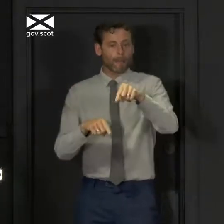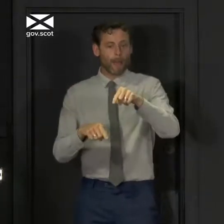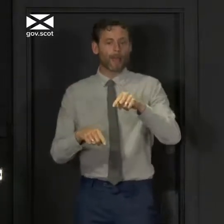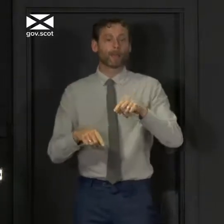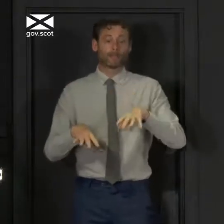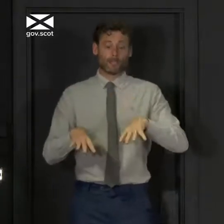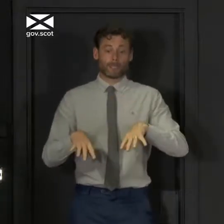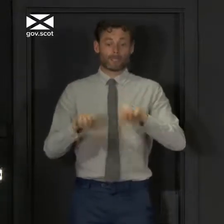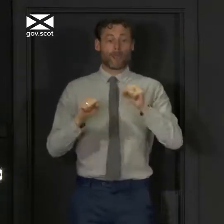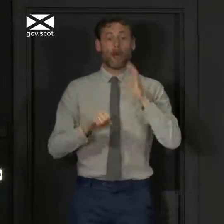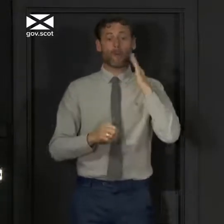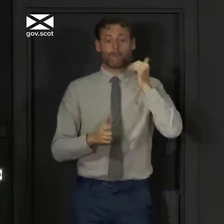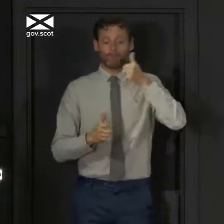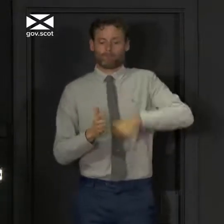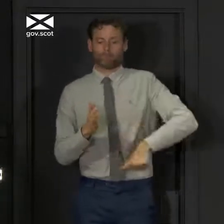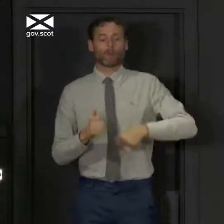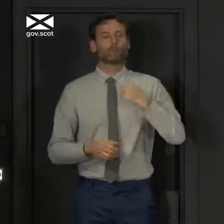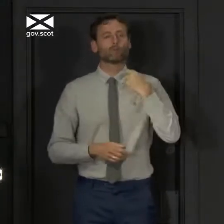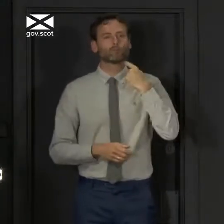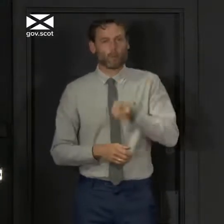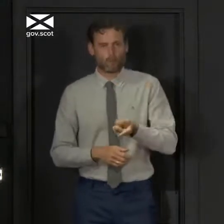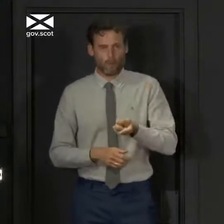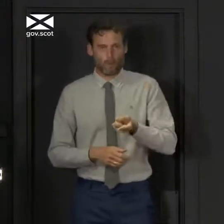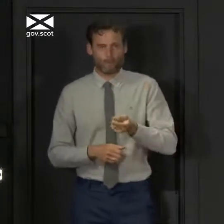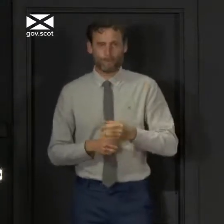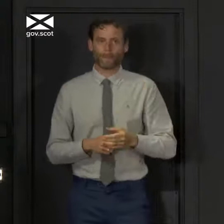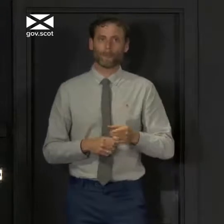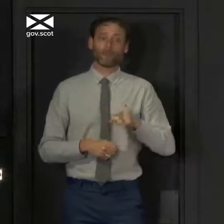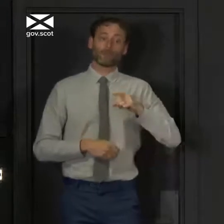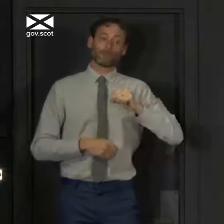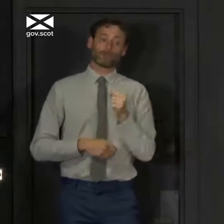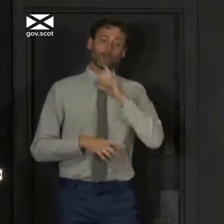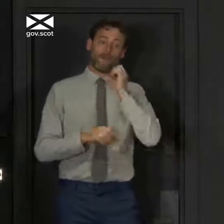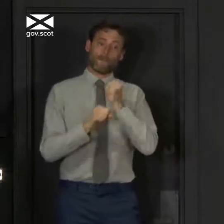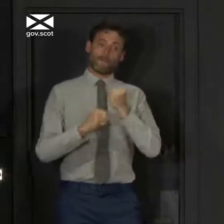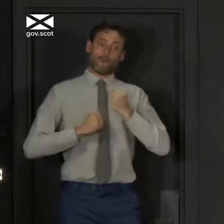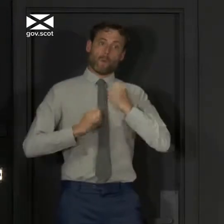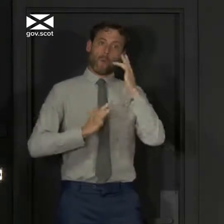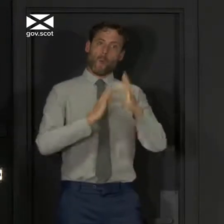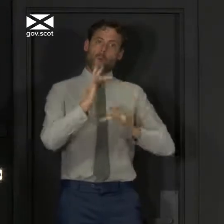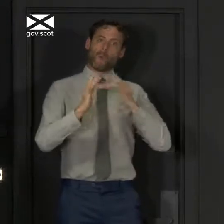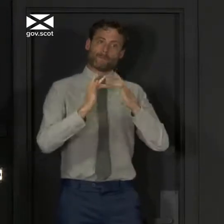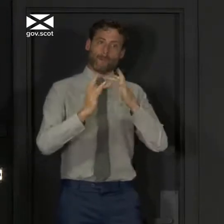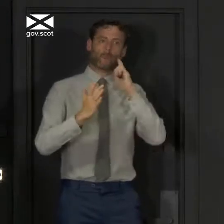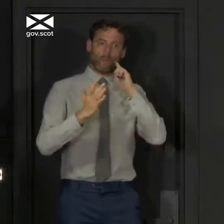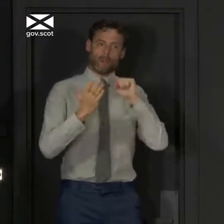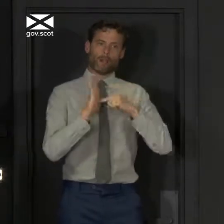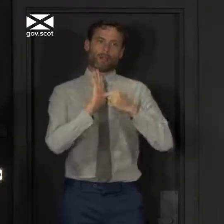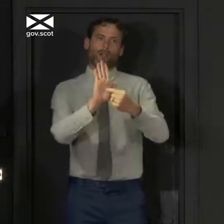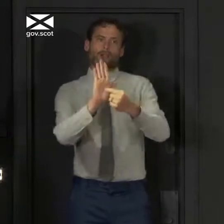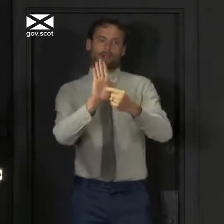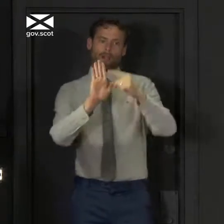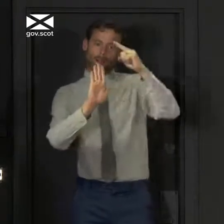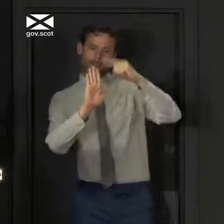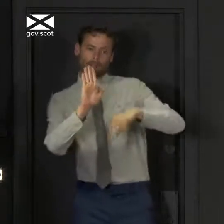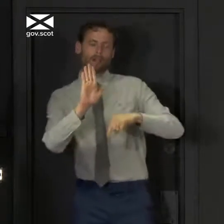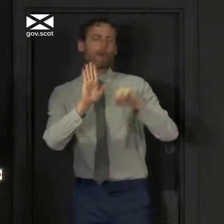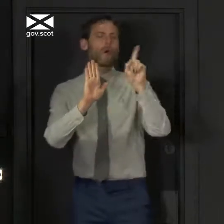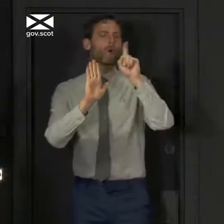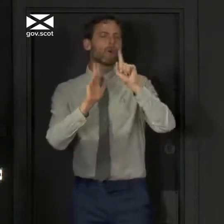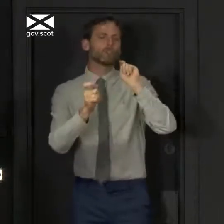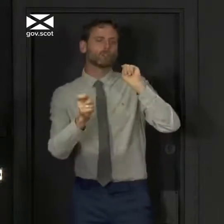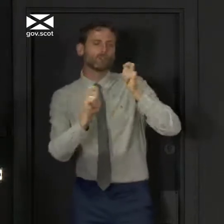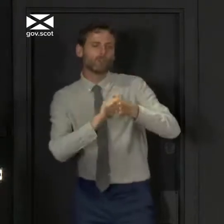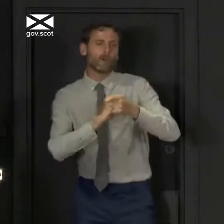effect tomorrow. We are publishing on the Scottish Government website specific guidance to help you understand the changes and